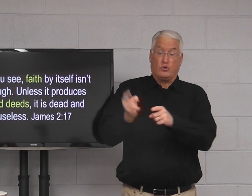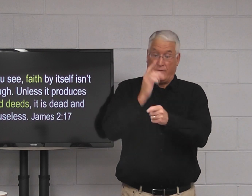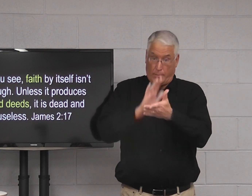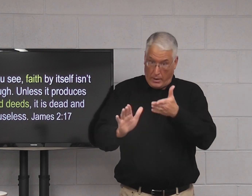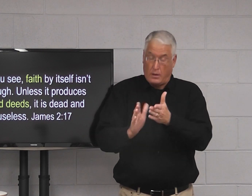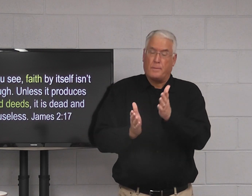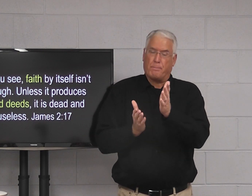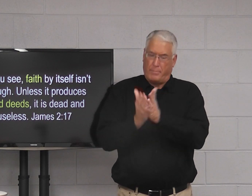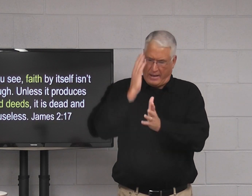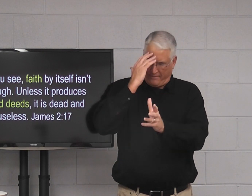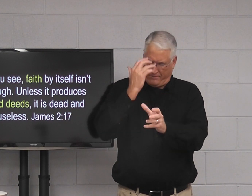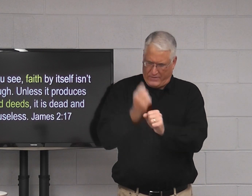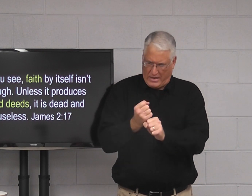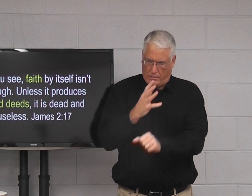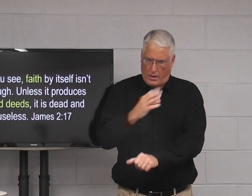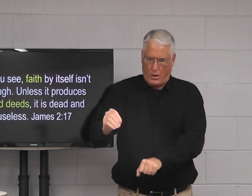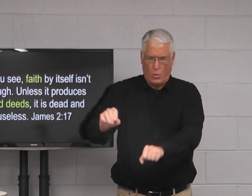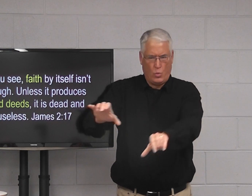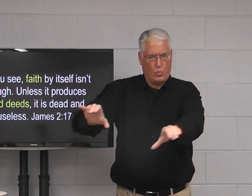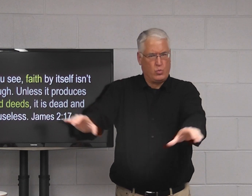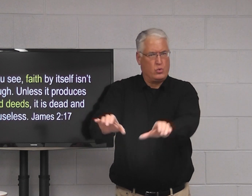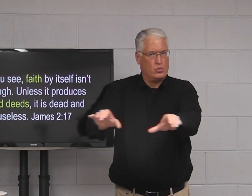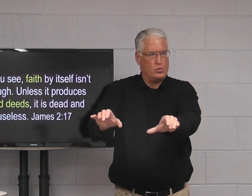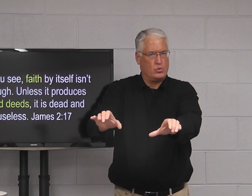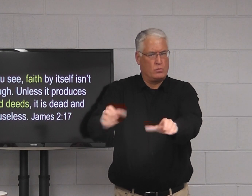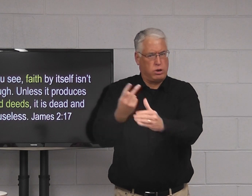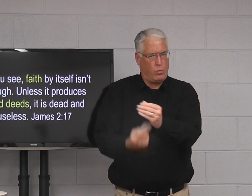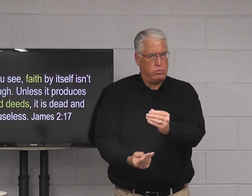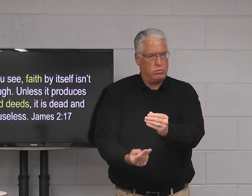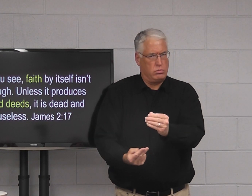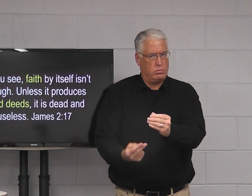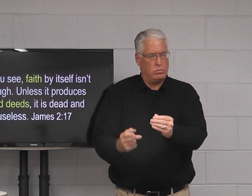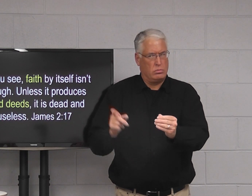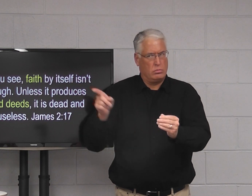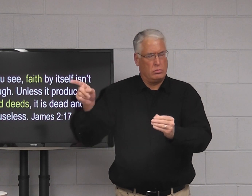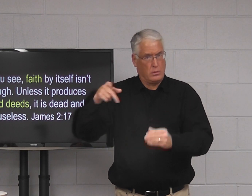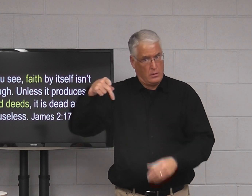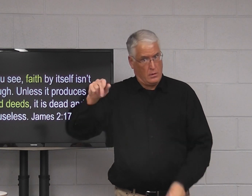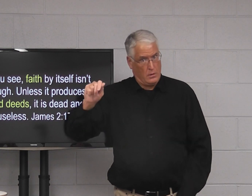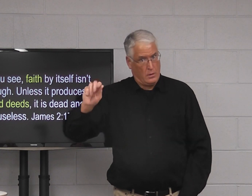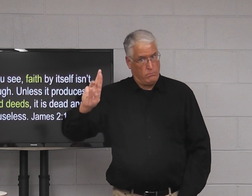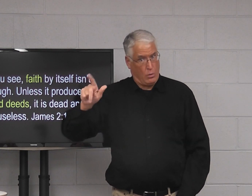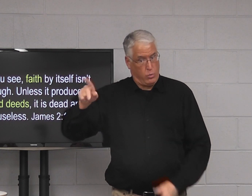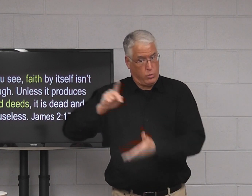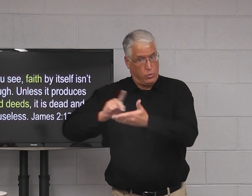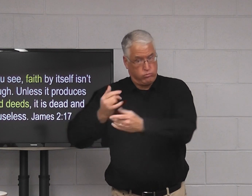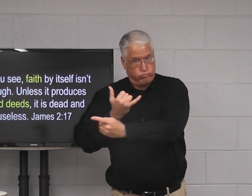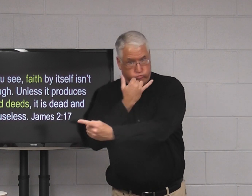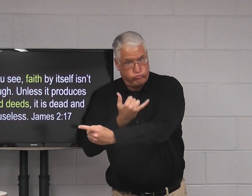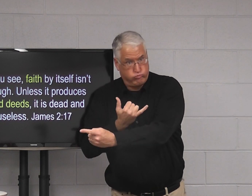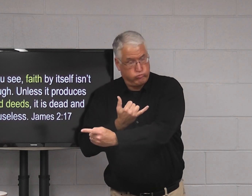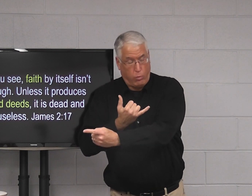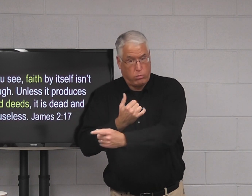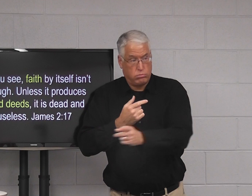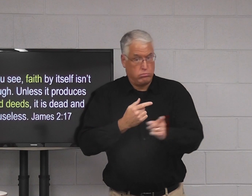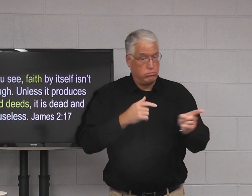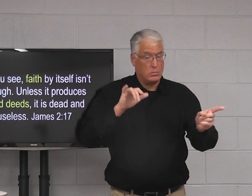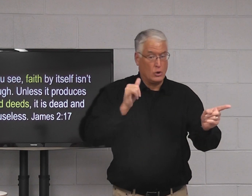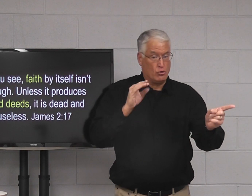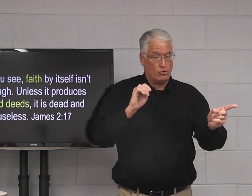justification by faith and works. Both. Did Paul, was he wrong or